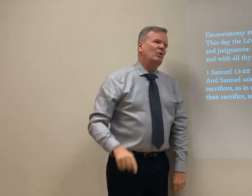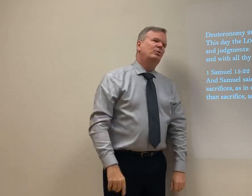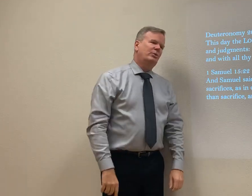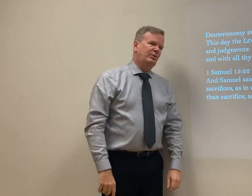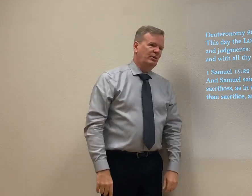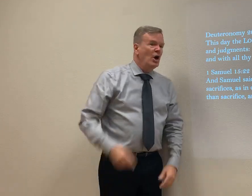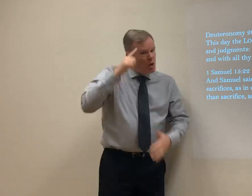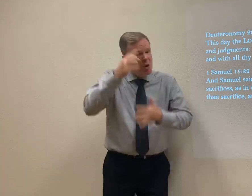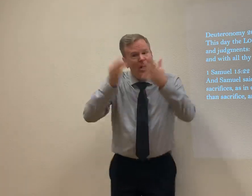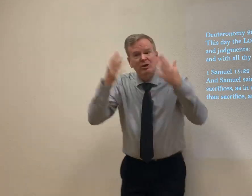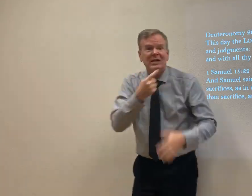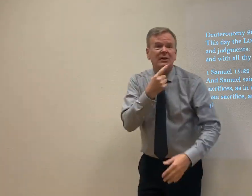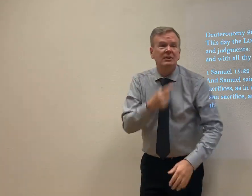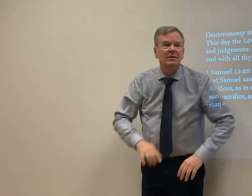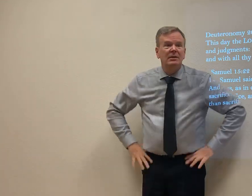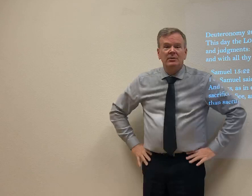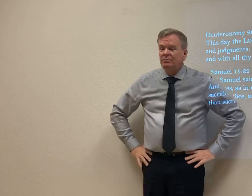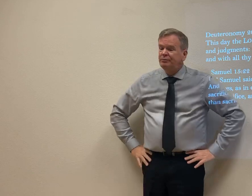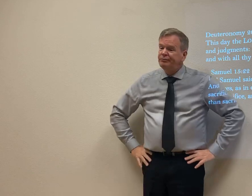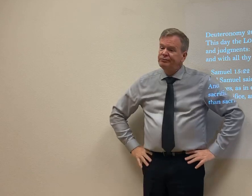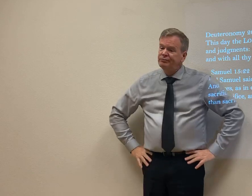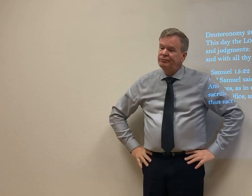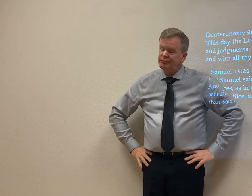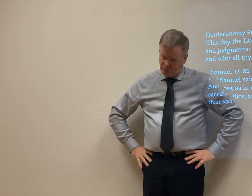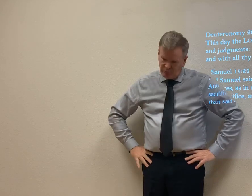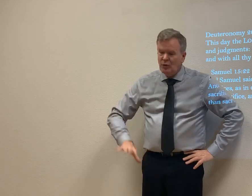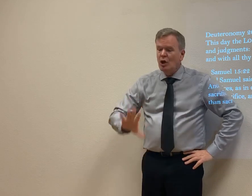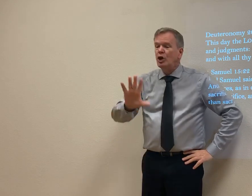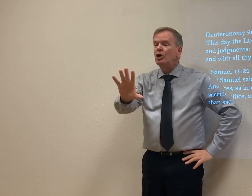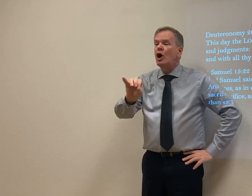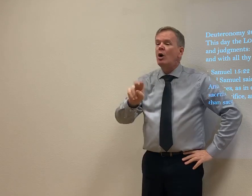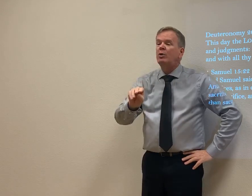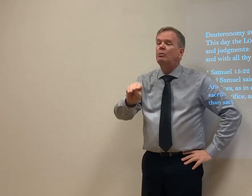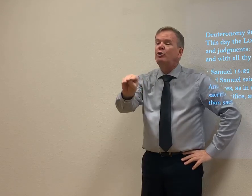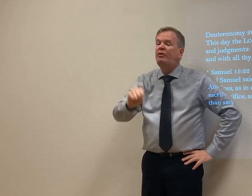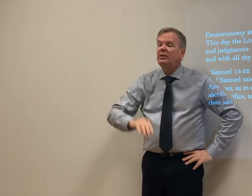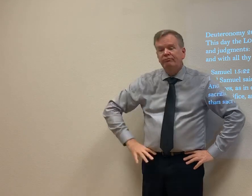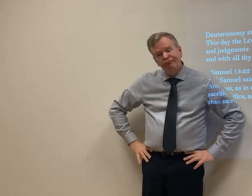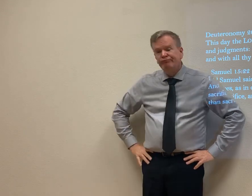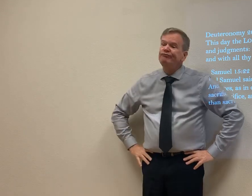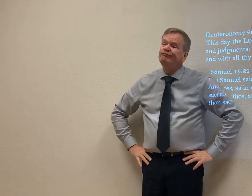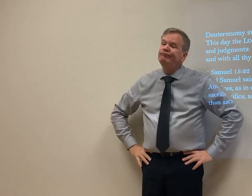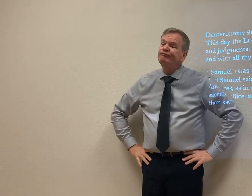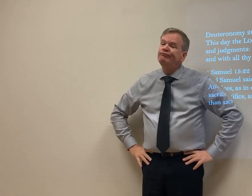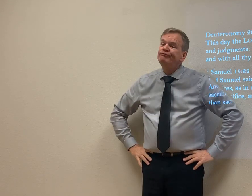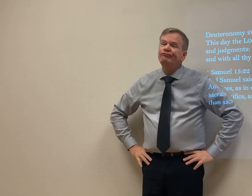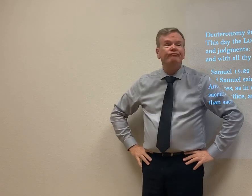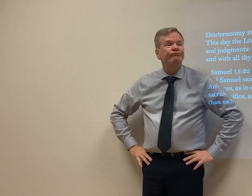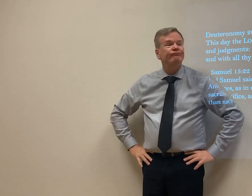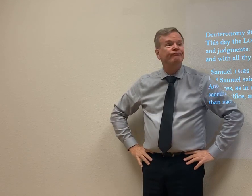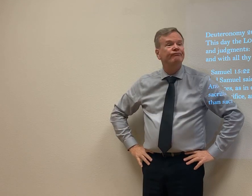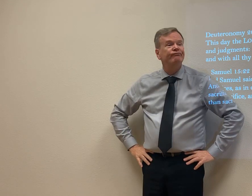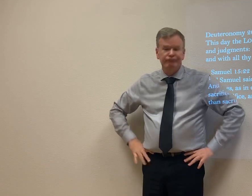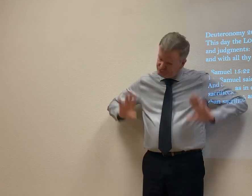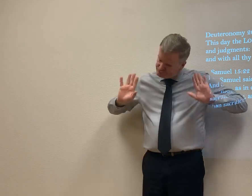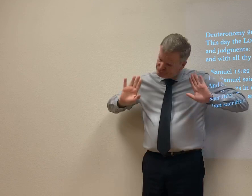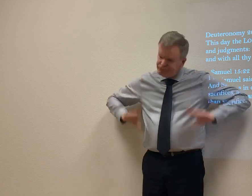So, he says, you know what, pastor? I have to go. What the pastor then says is, that's your move. That's your move.